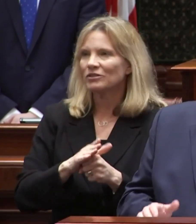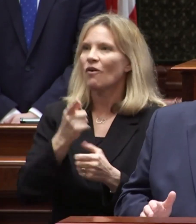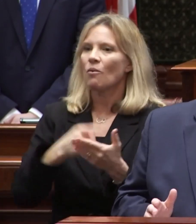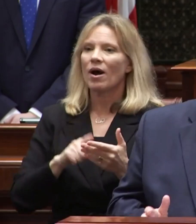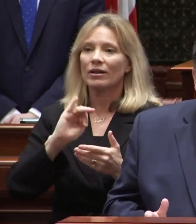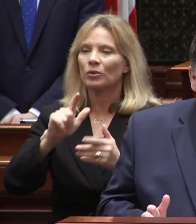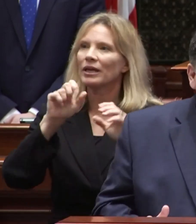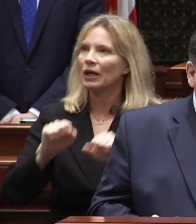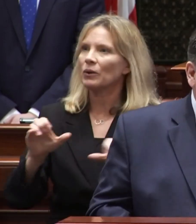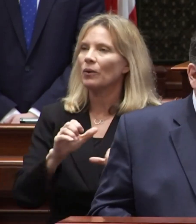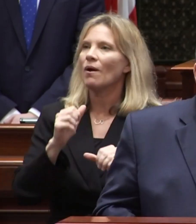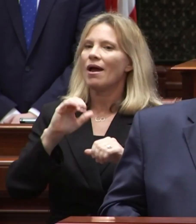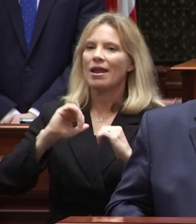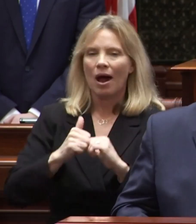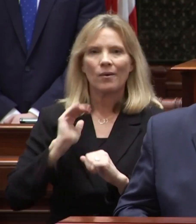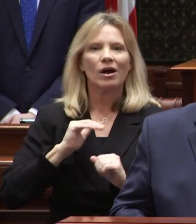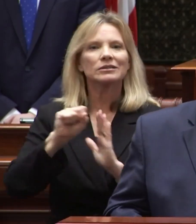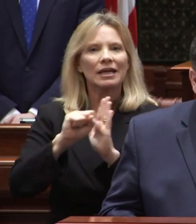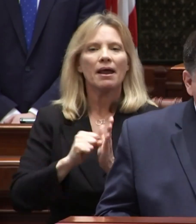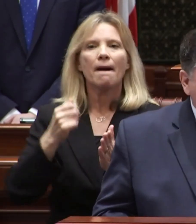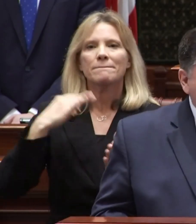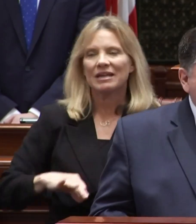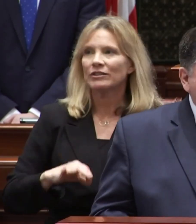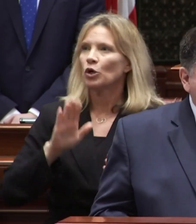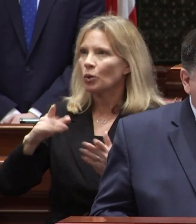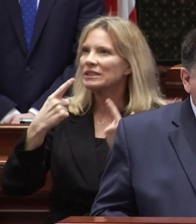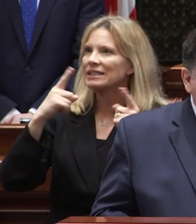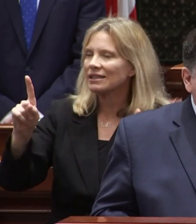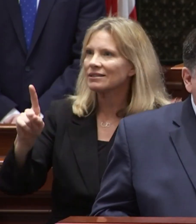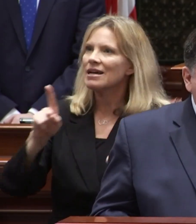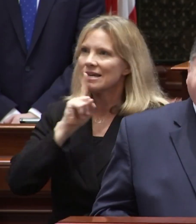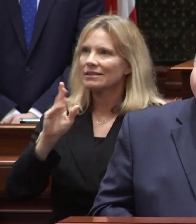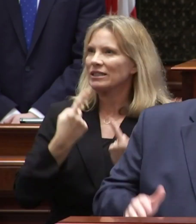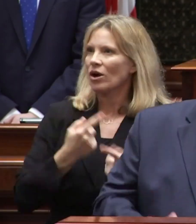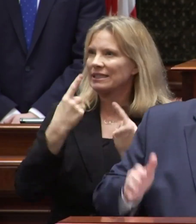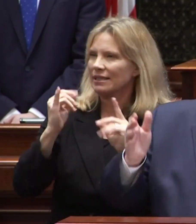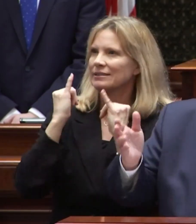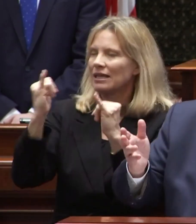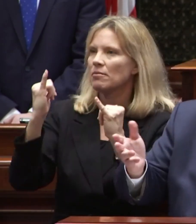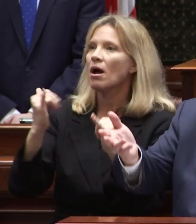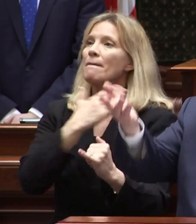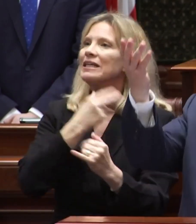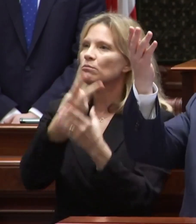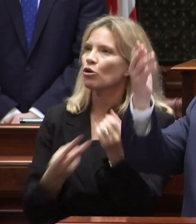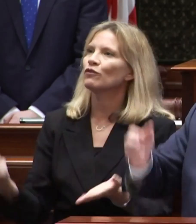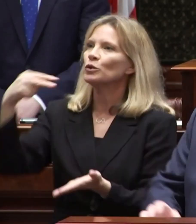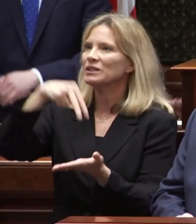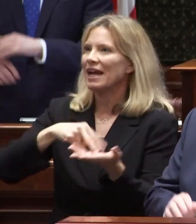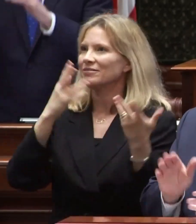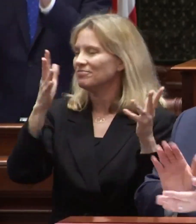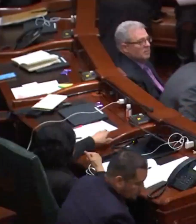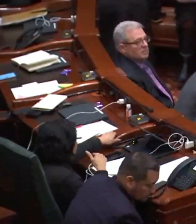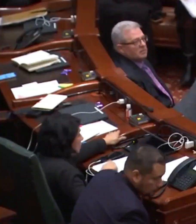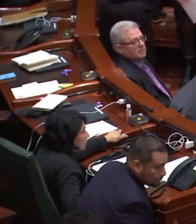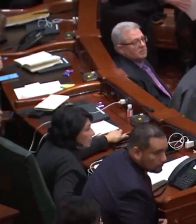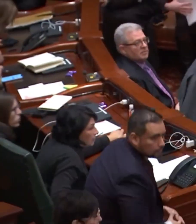future and how our state benefits from it your success is our success please both of you please stand